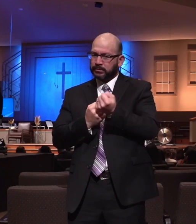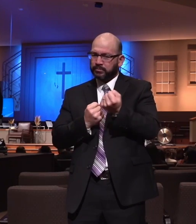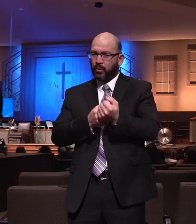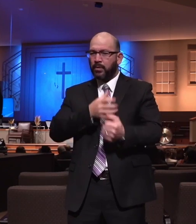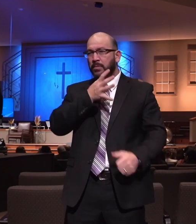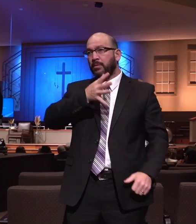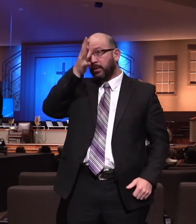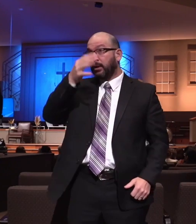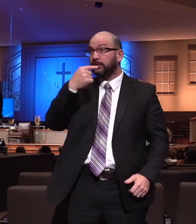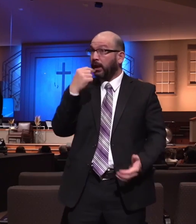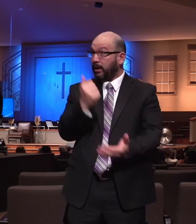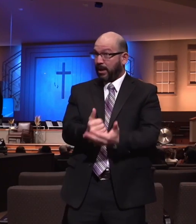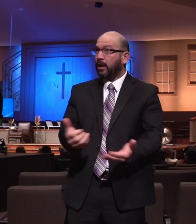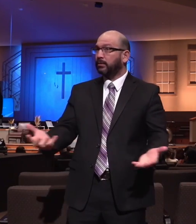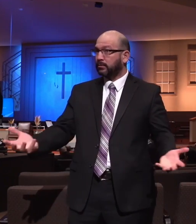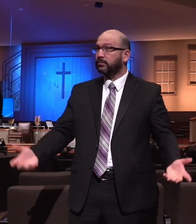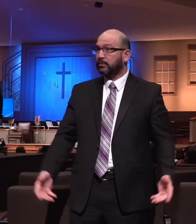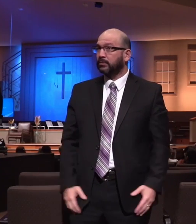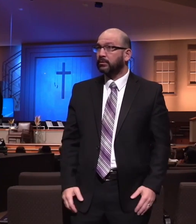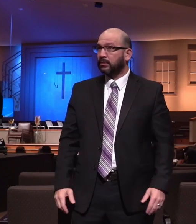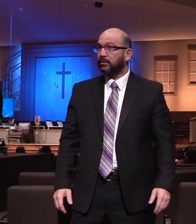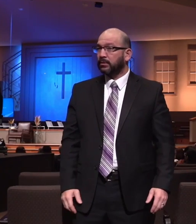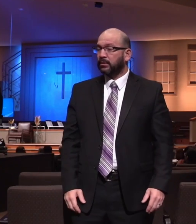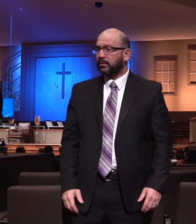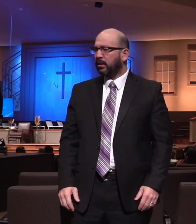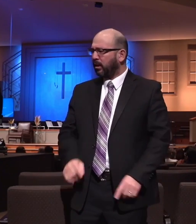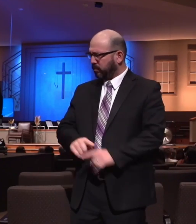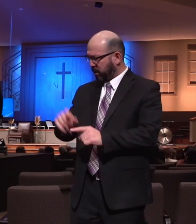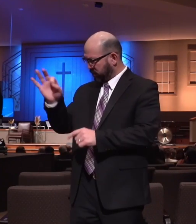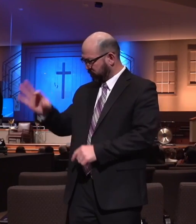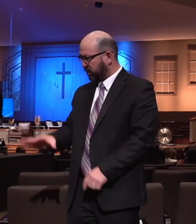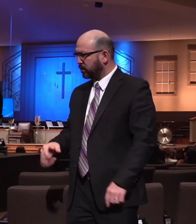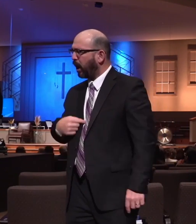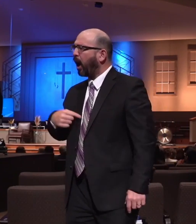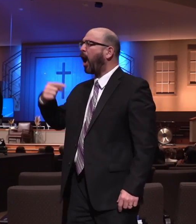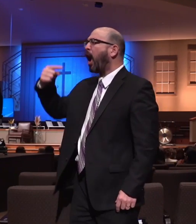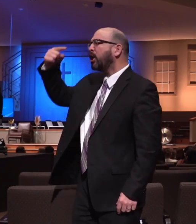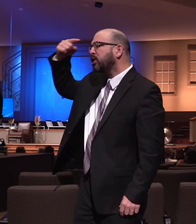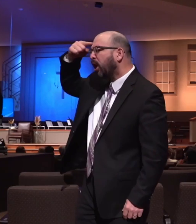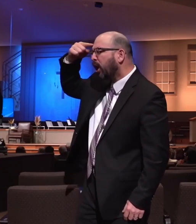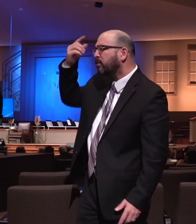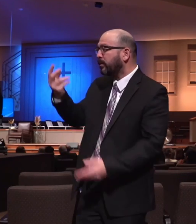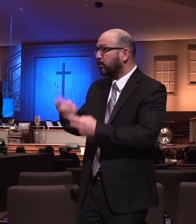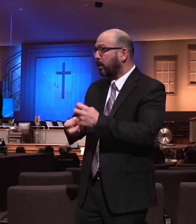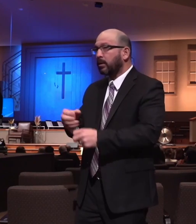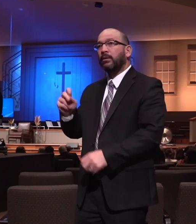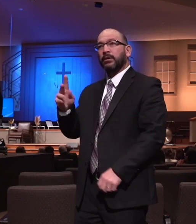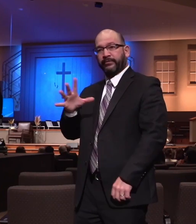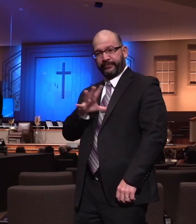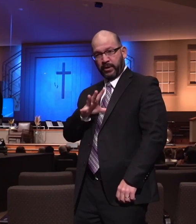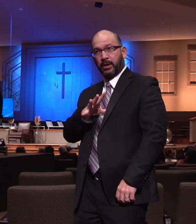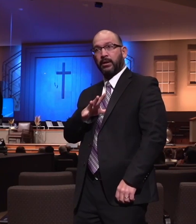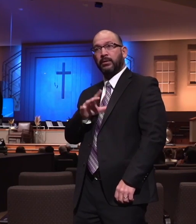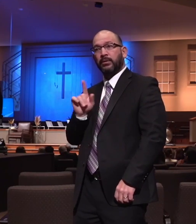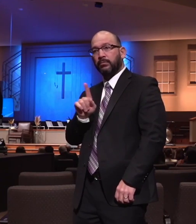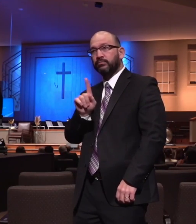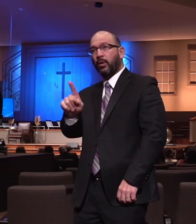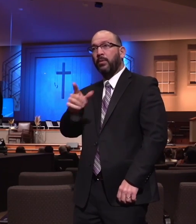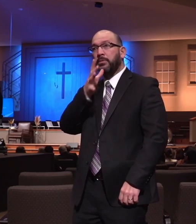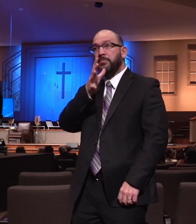Come on, somebody help me tonight. You say, but pastor, I have reason to believe maybe there's a problem. Then you go directly to the parent. You